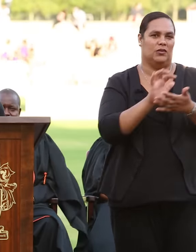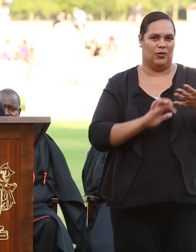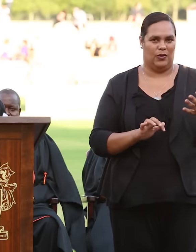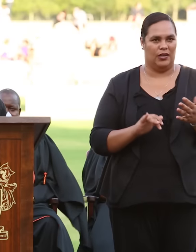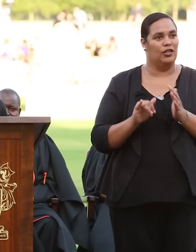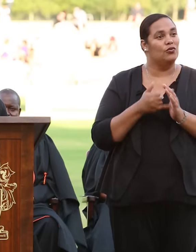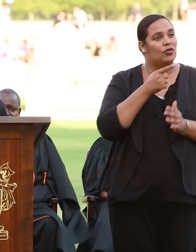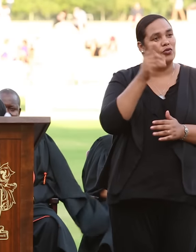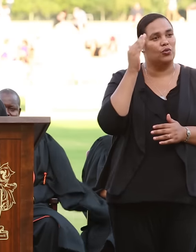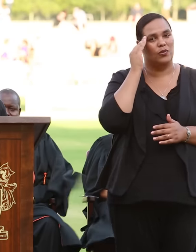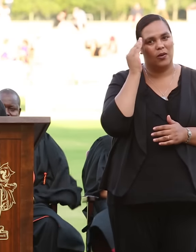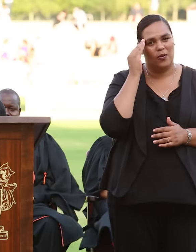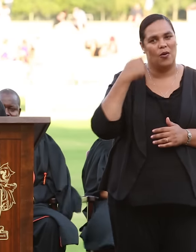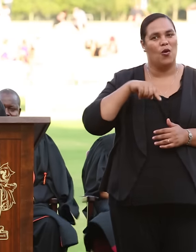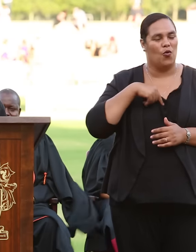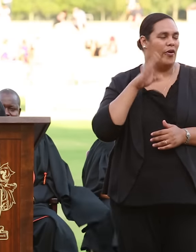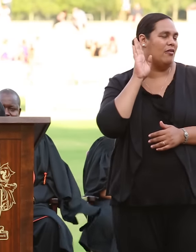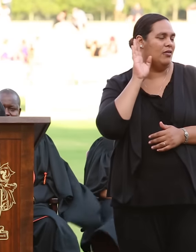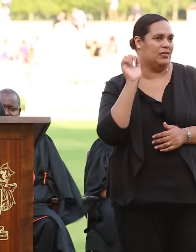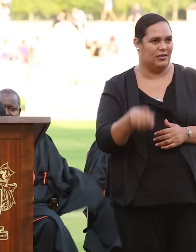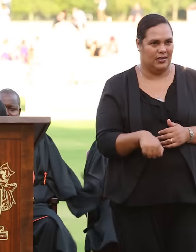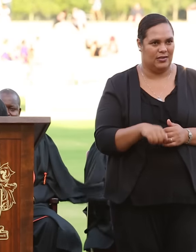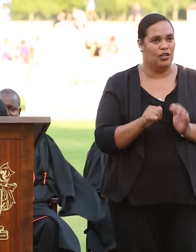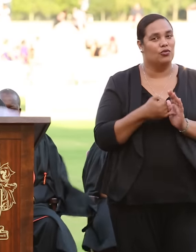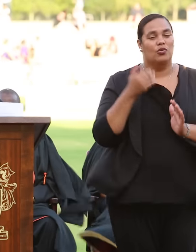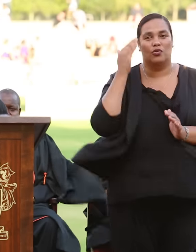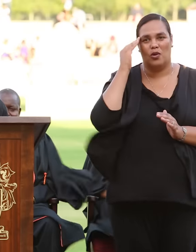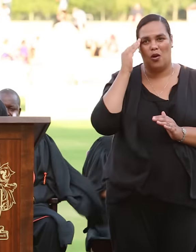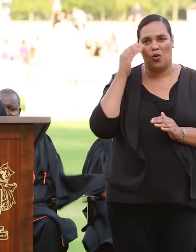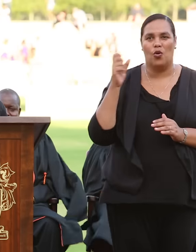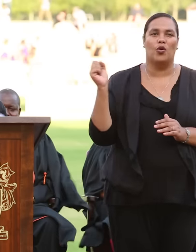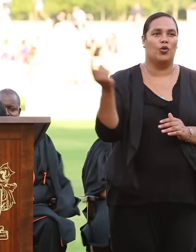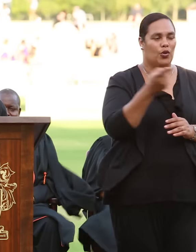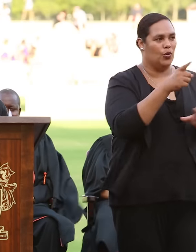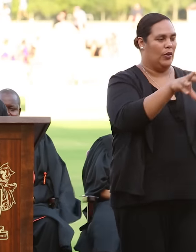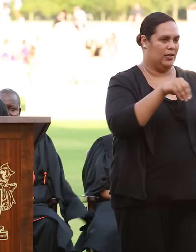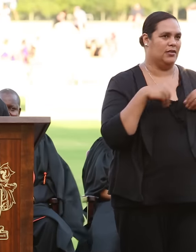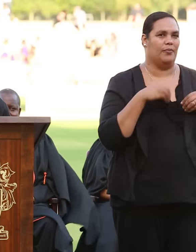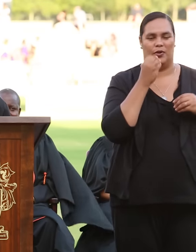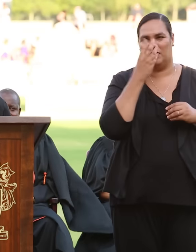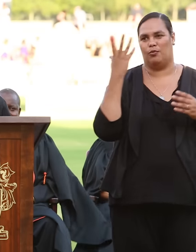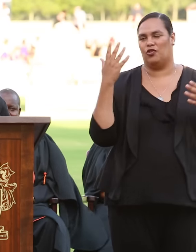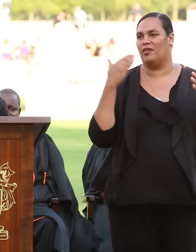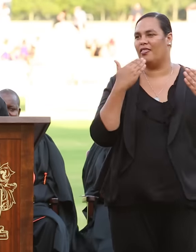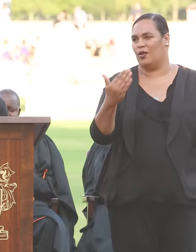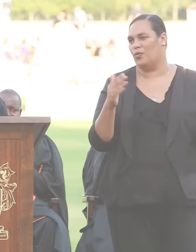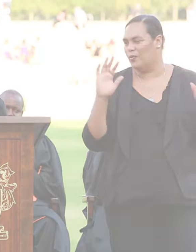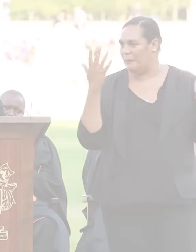Just know that we are listening. Just know that you are exceptional. Thank you.